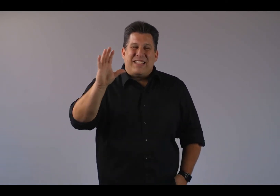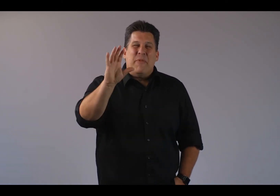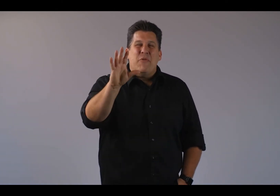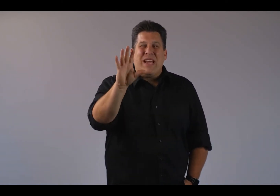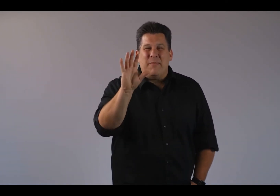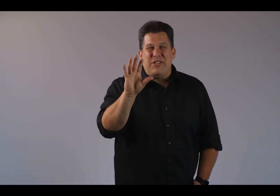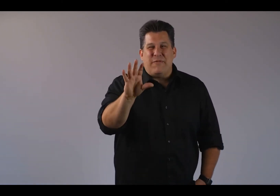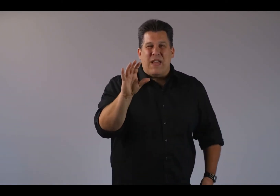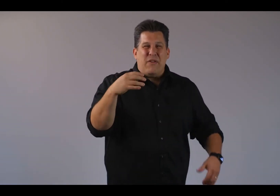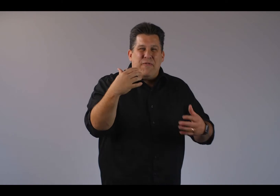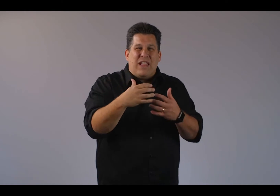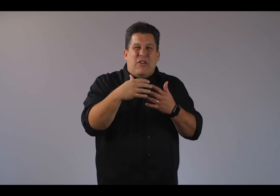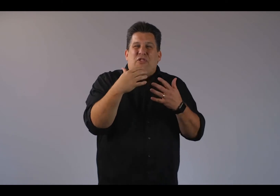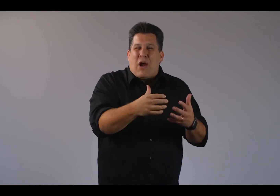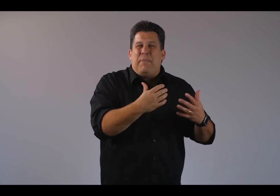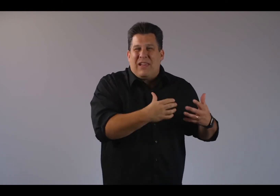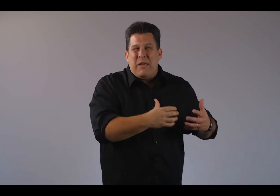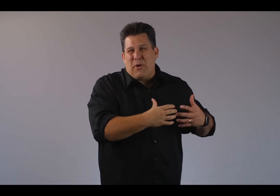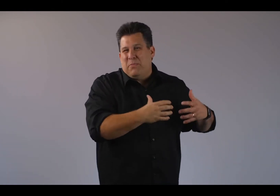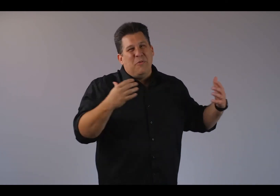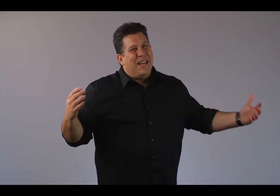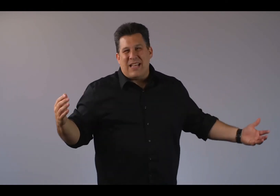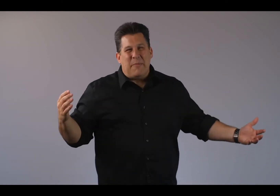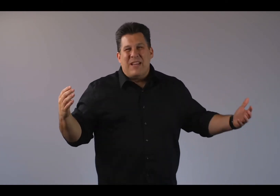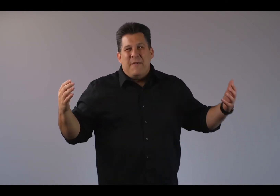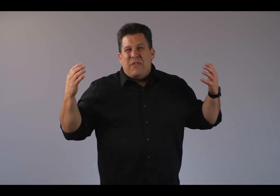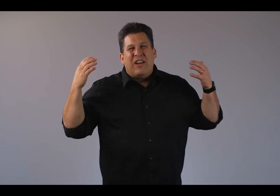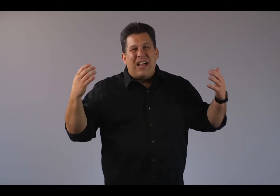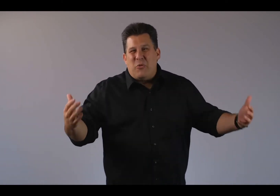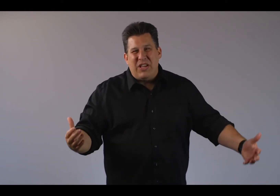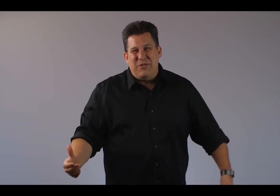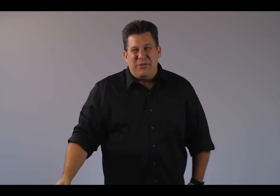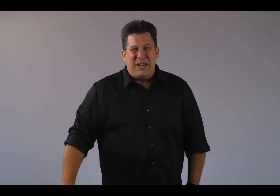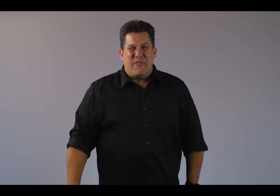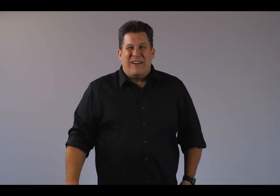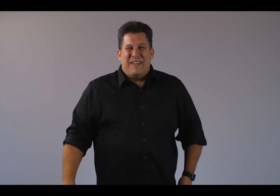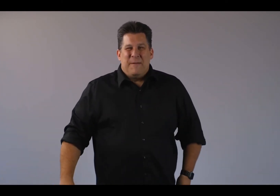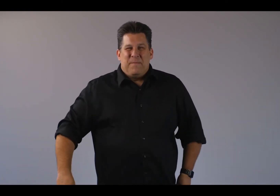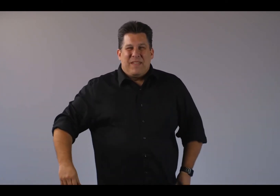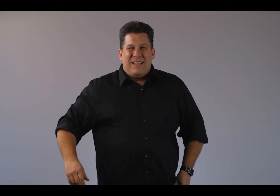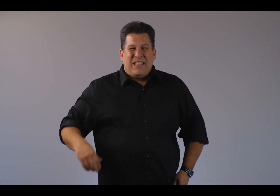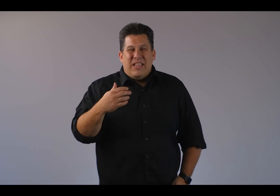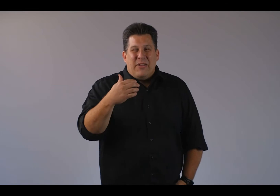some of you, when it comes to your faith, you feel like you've dropped the light bulb too many times for God to want to use you anymore. Like you